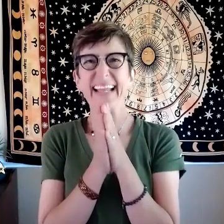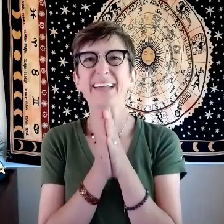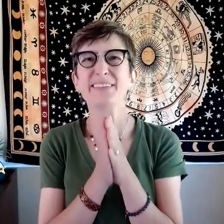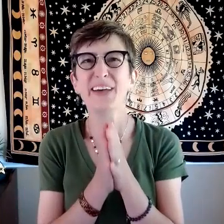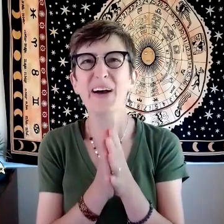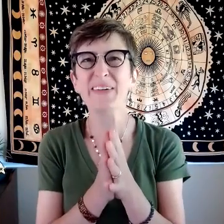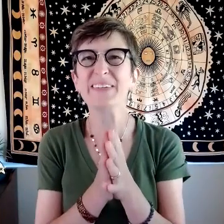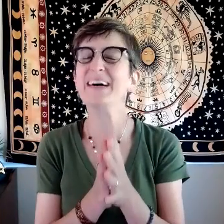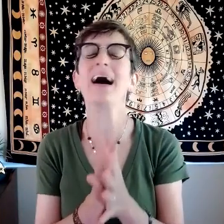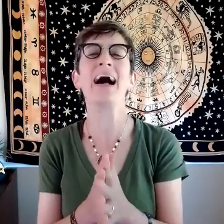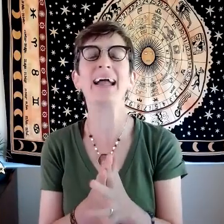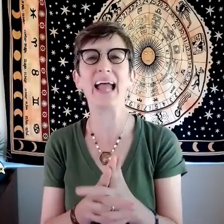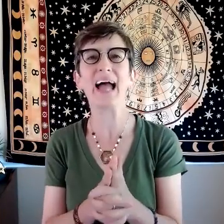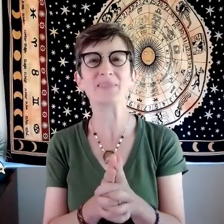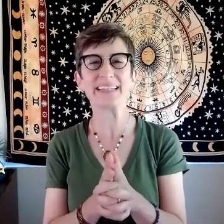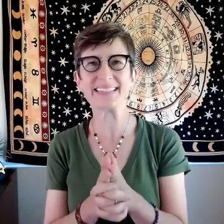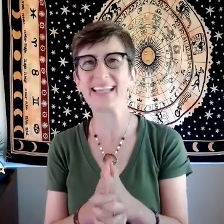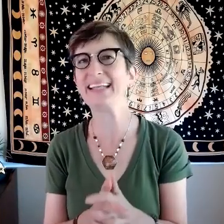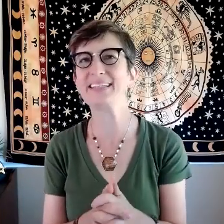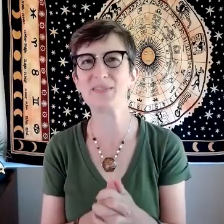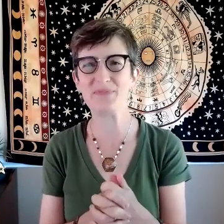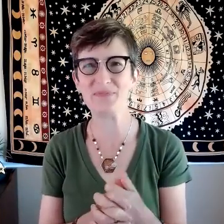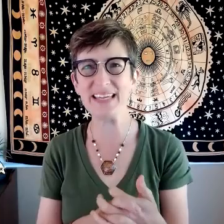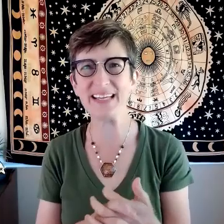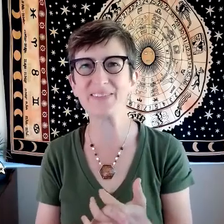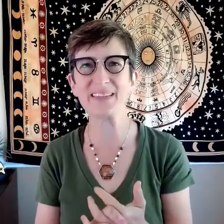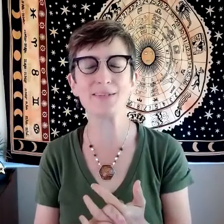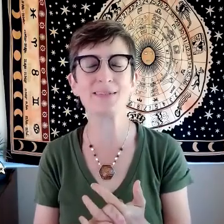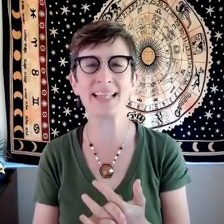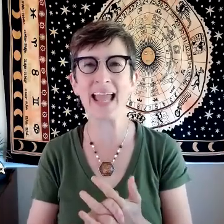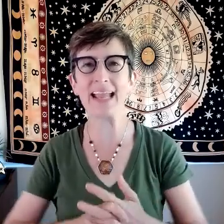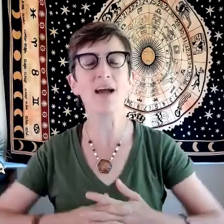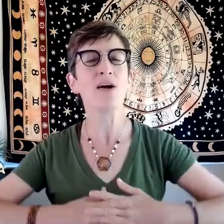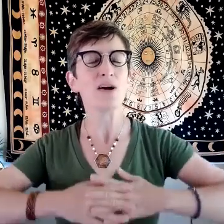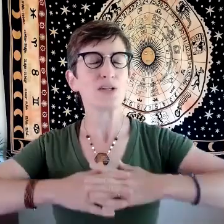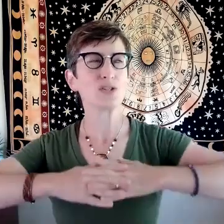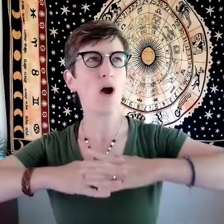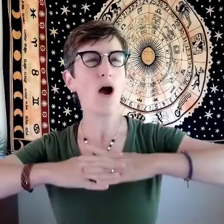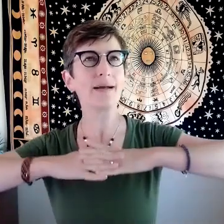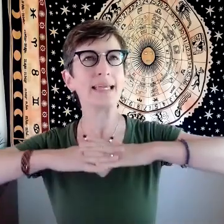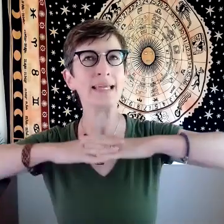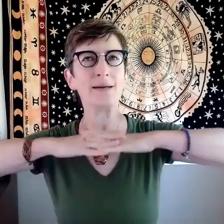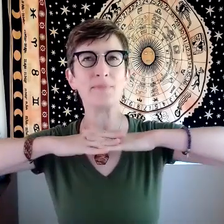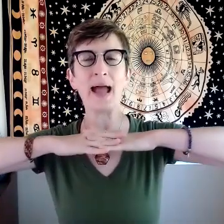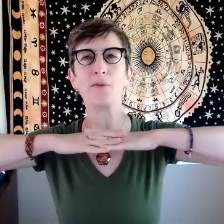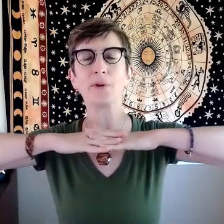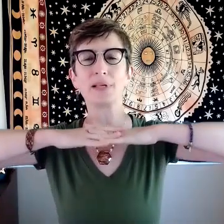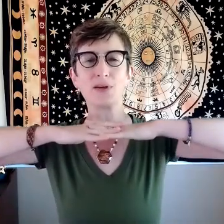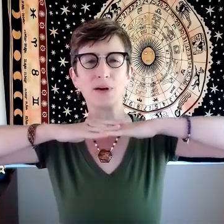hello i am excited to be here with you today talking about we're going to talk